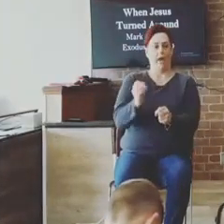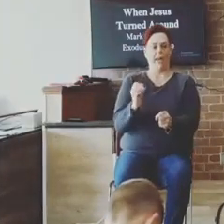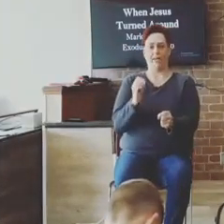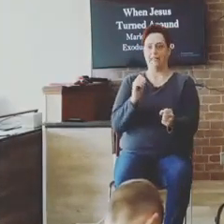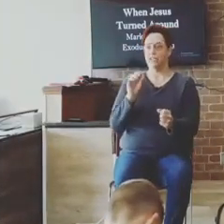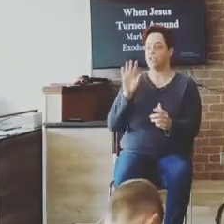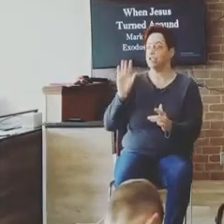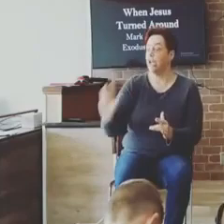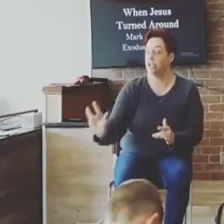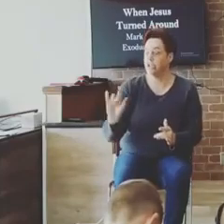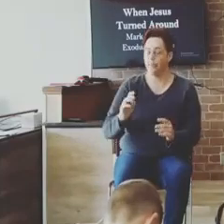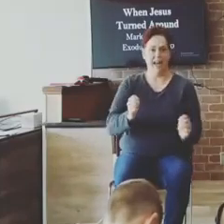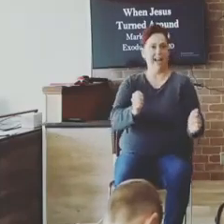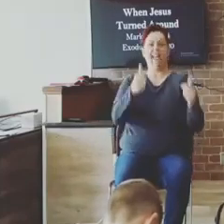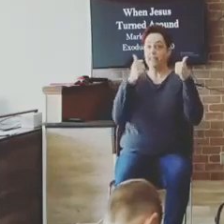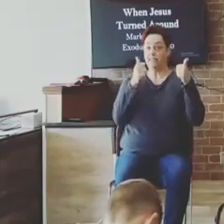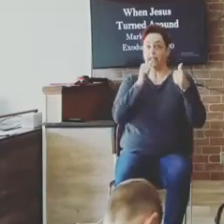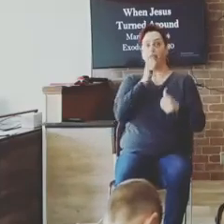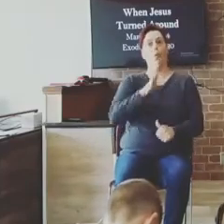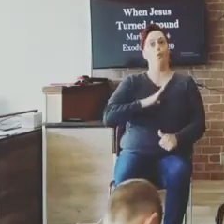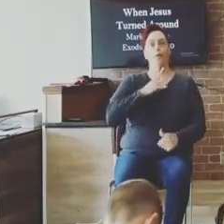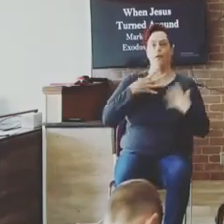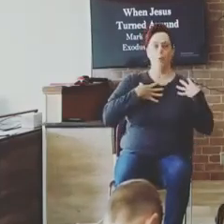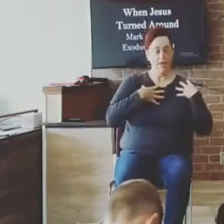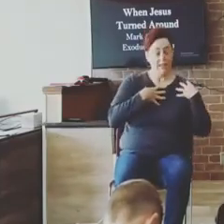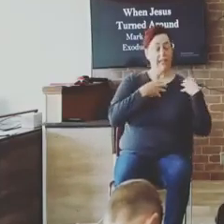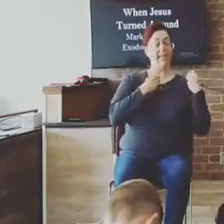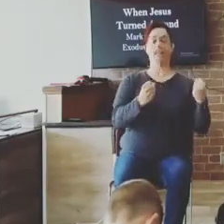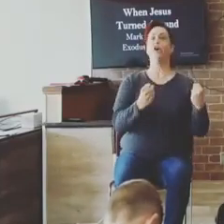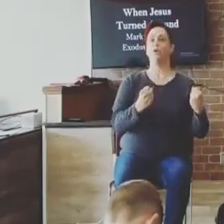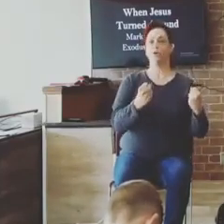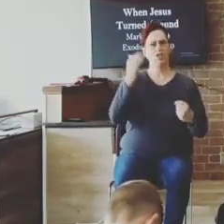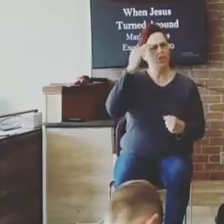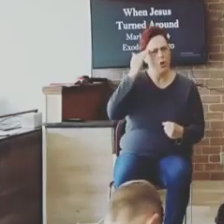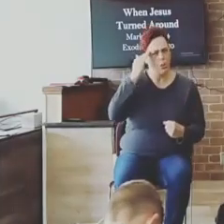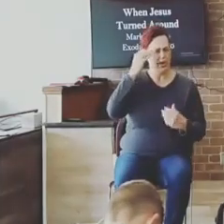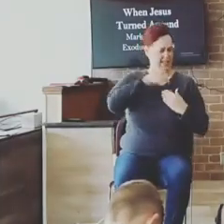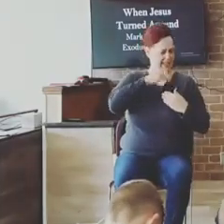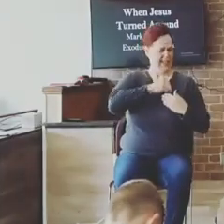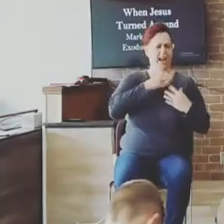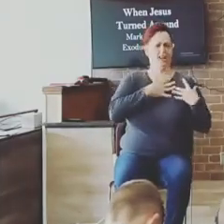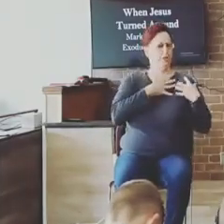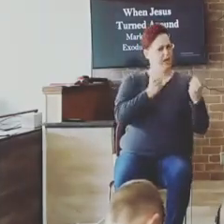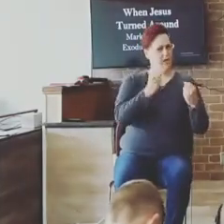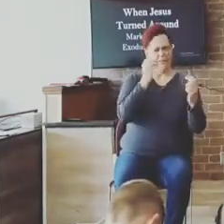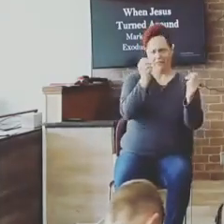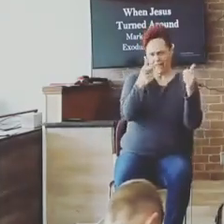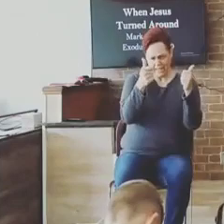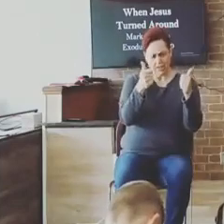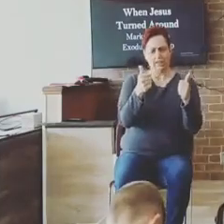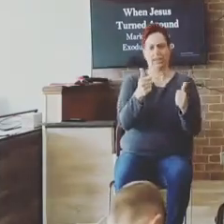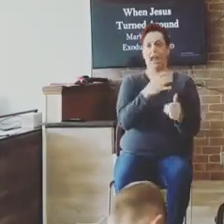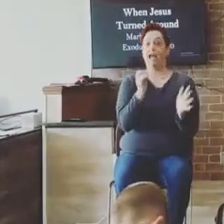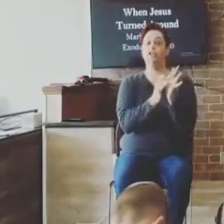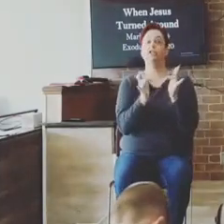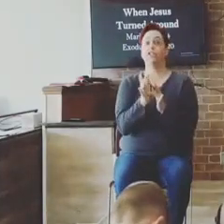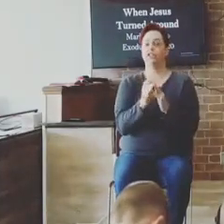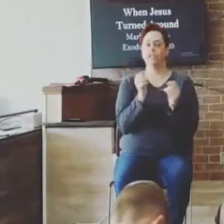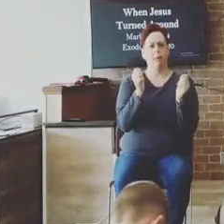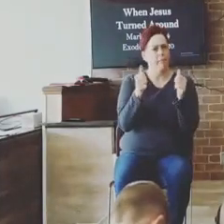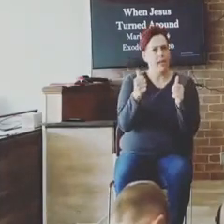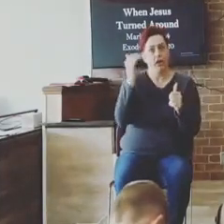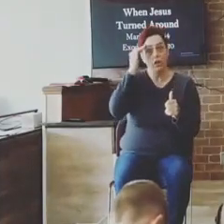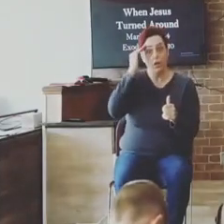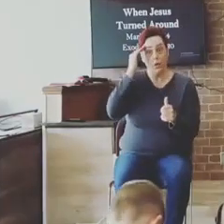and she felt in her body that she was healed of that plague. And Jesus immediately knowing in himself